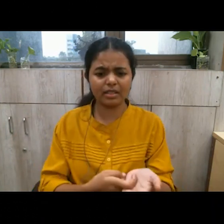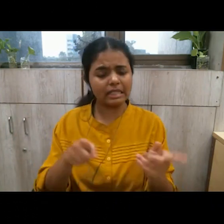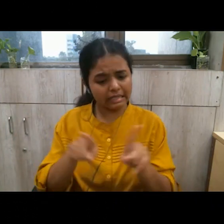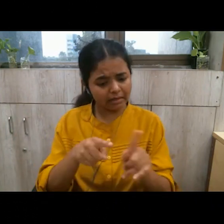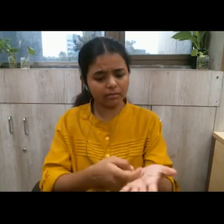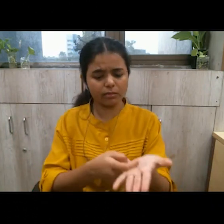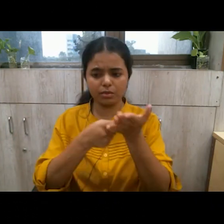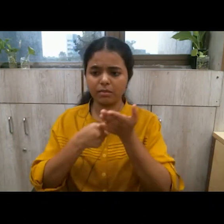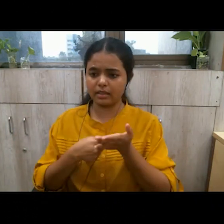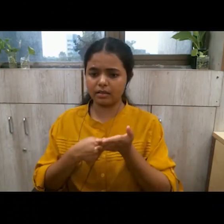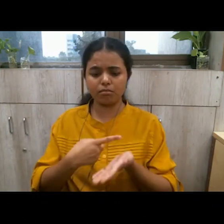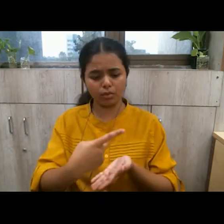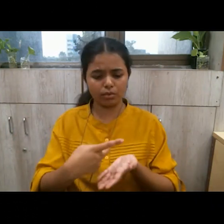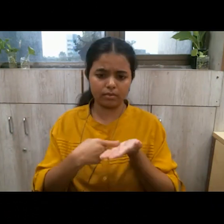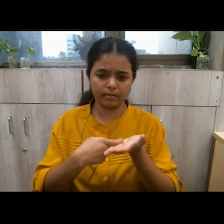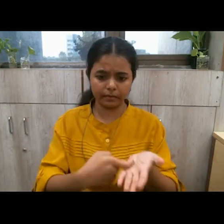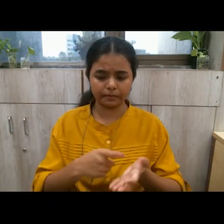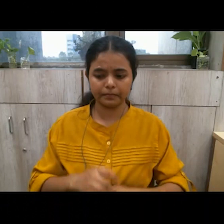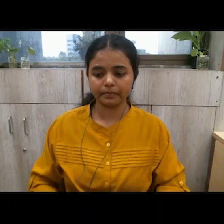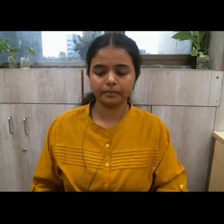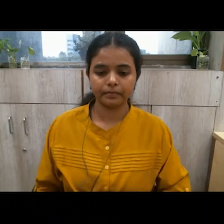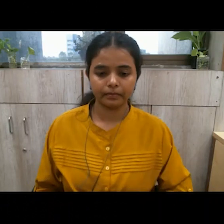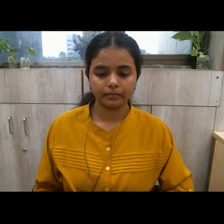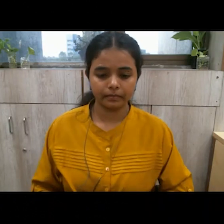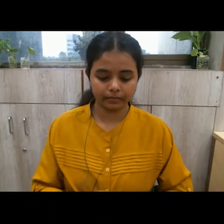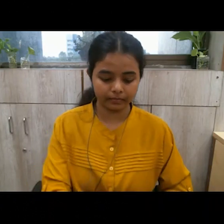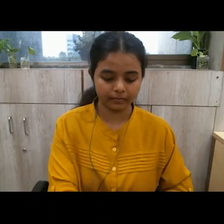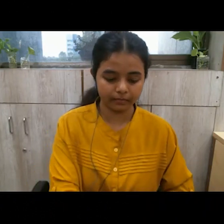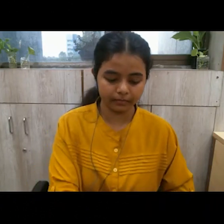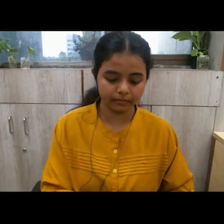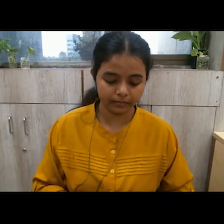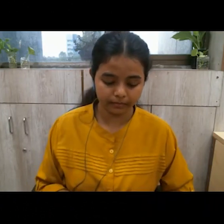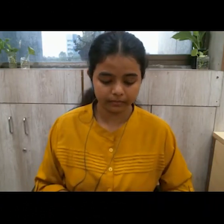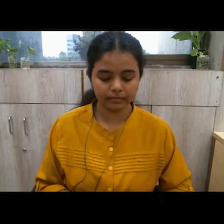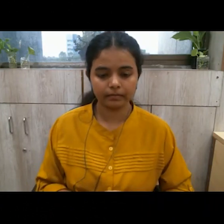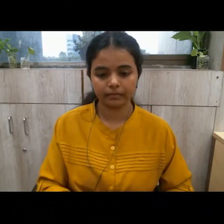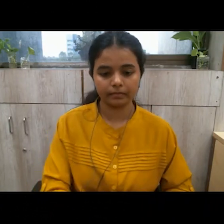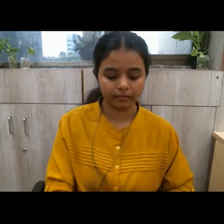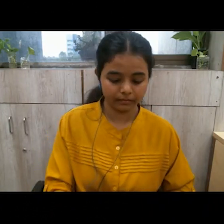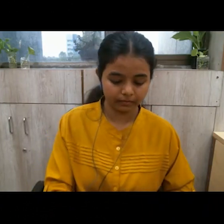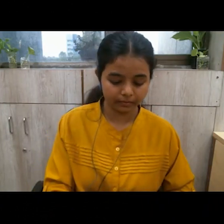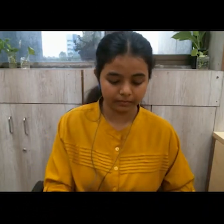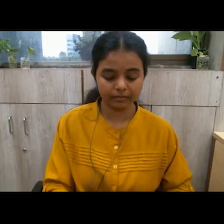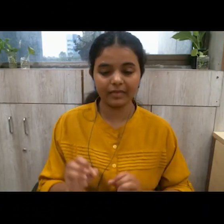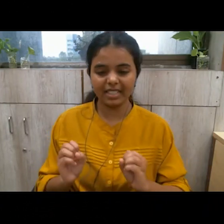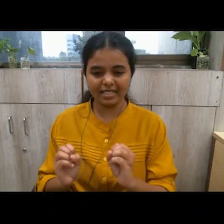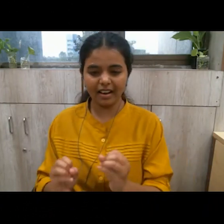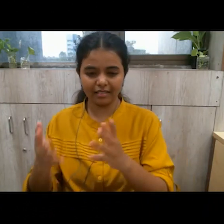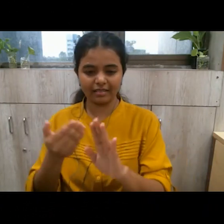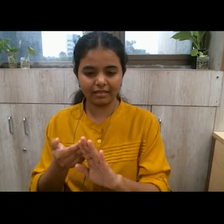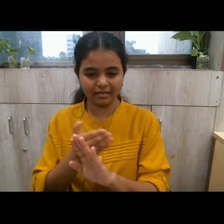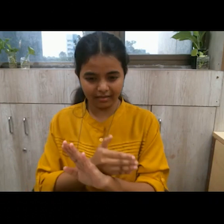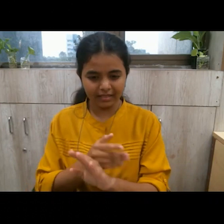person to respect your views so the other viewpoint which i mentioned in the